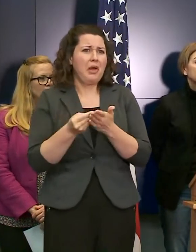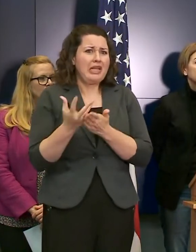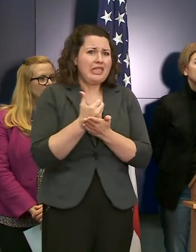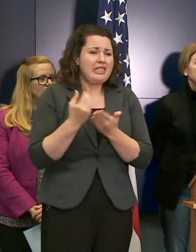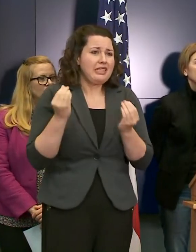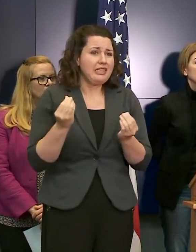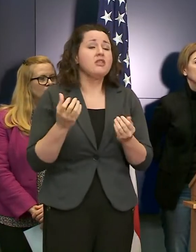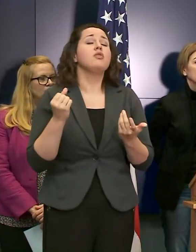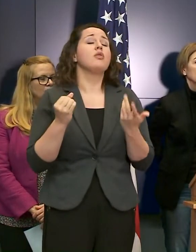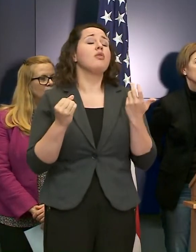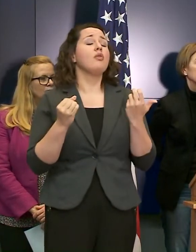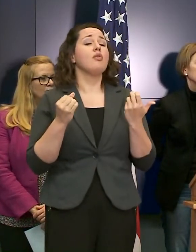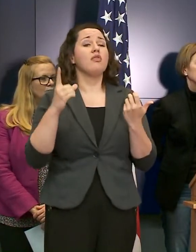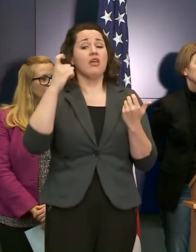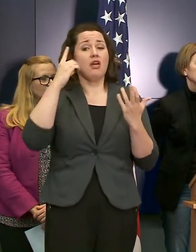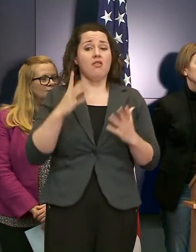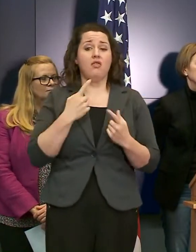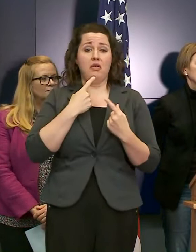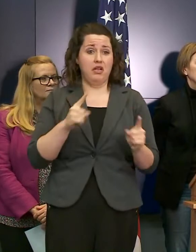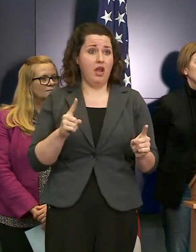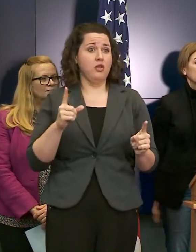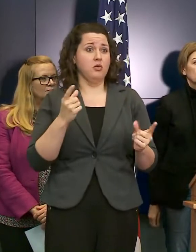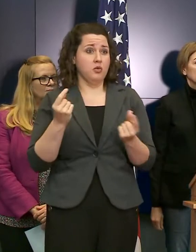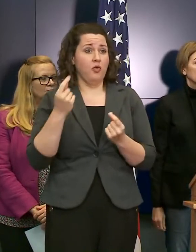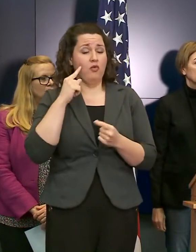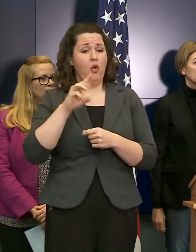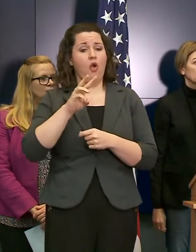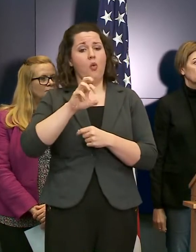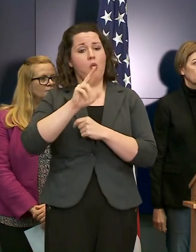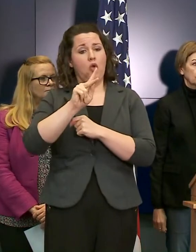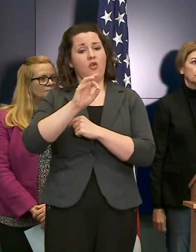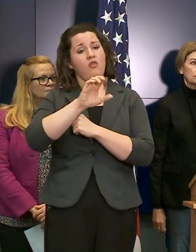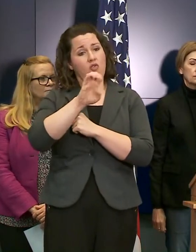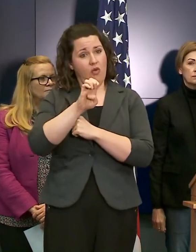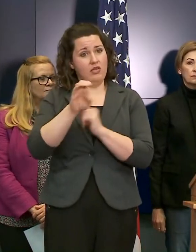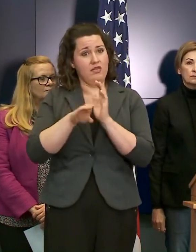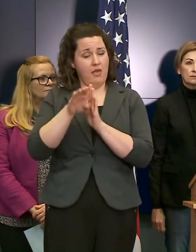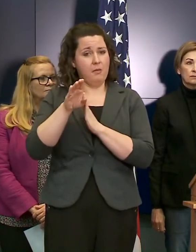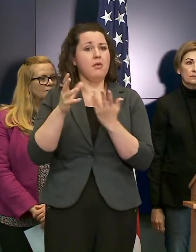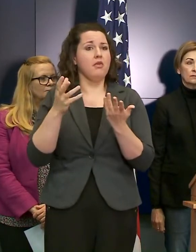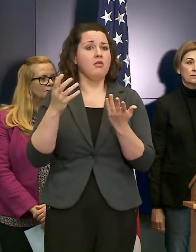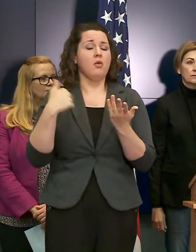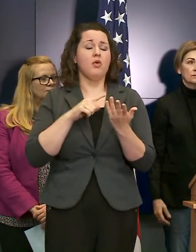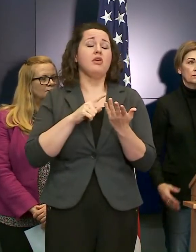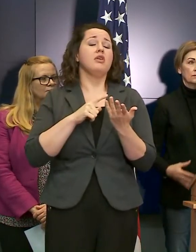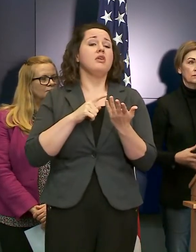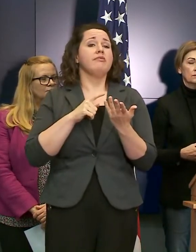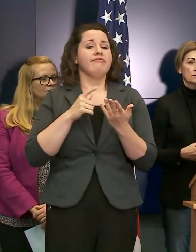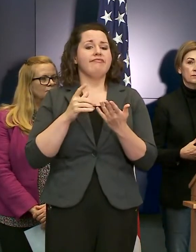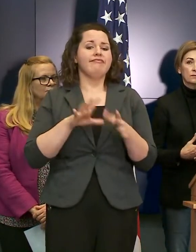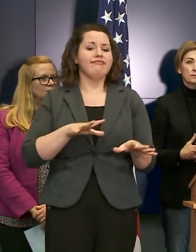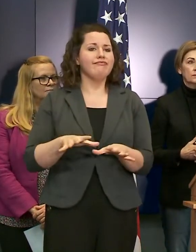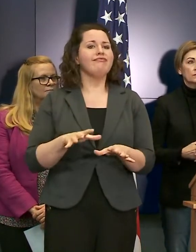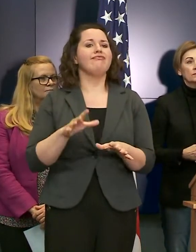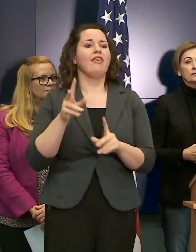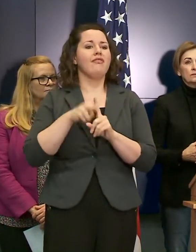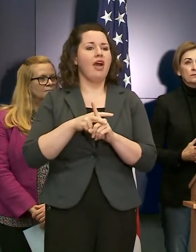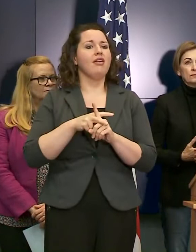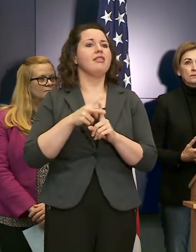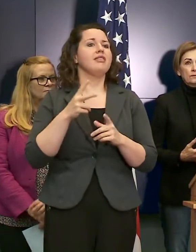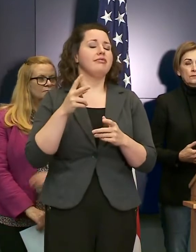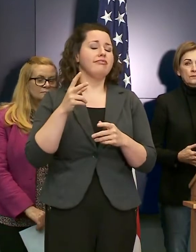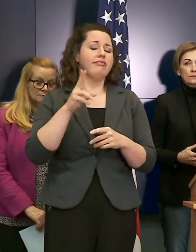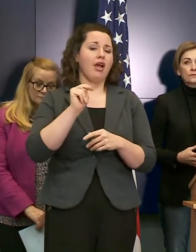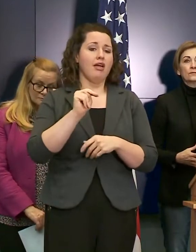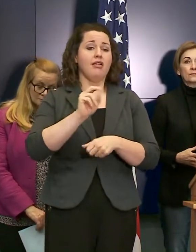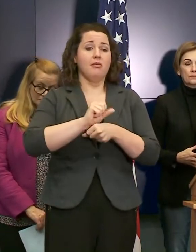when the governor announced the initiatives that we have undertaken at Workforce Development to ease the process for filing unemployment claims, to broaden